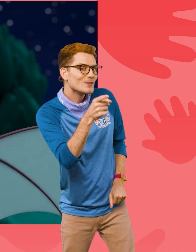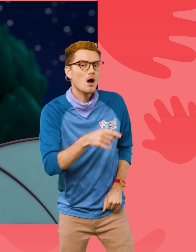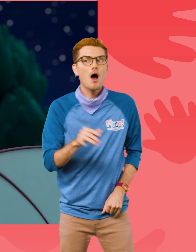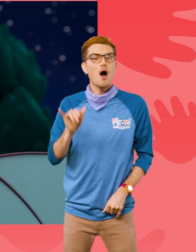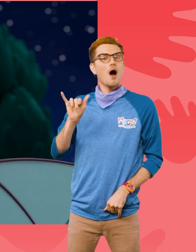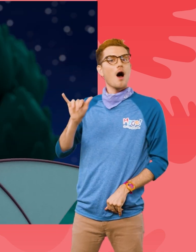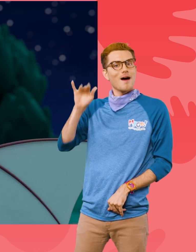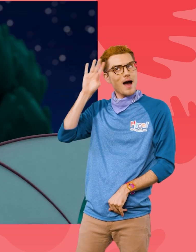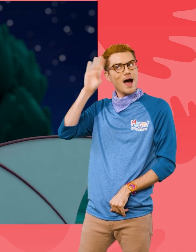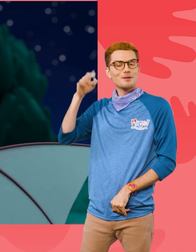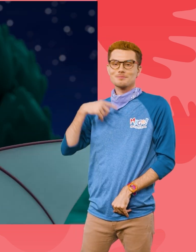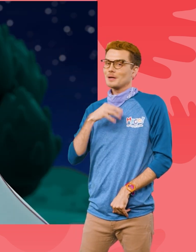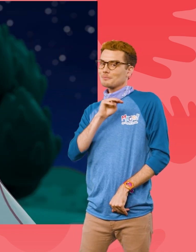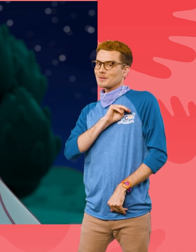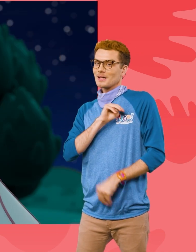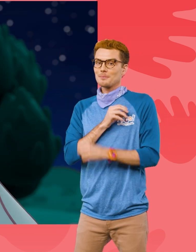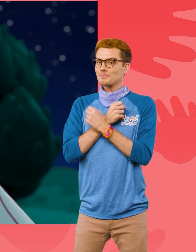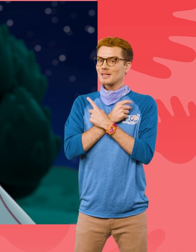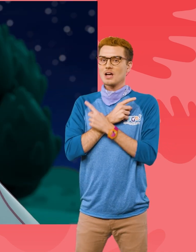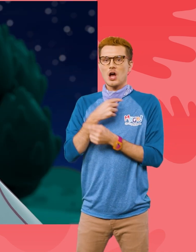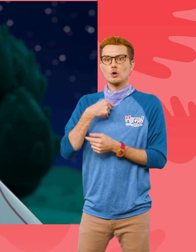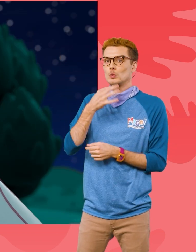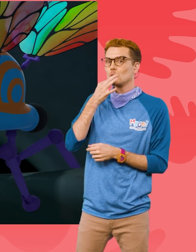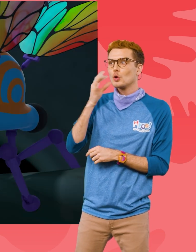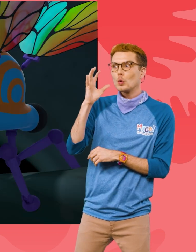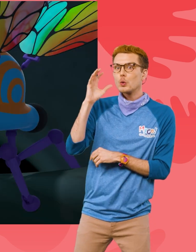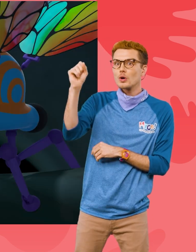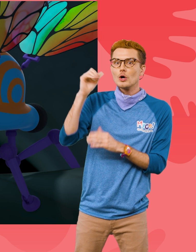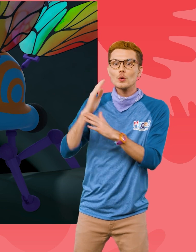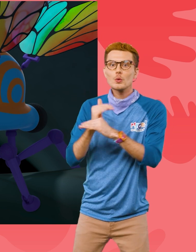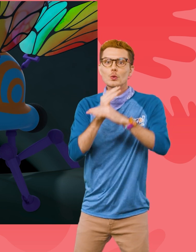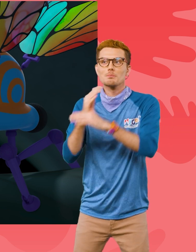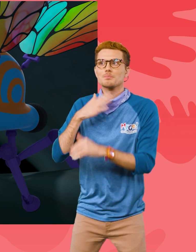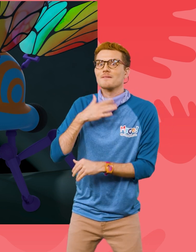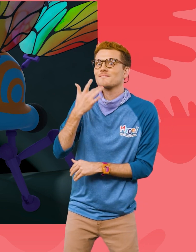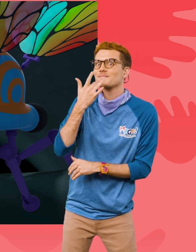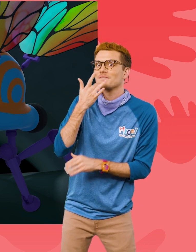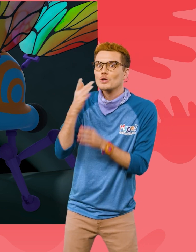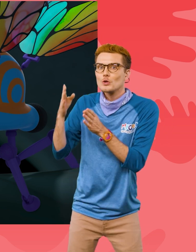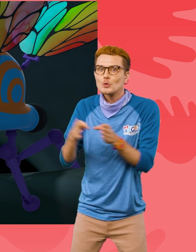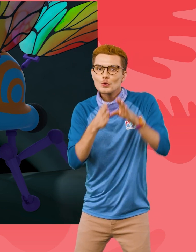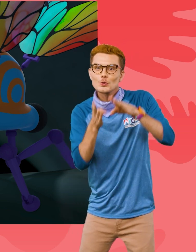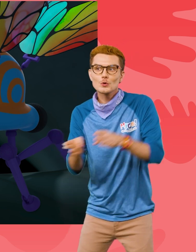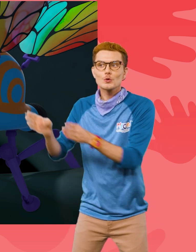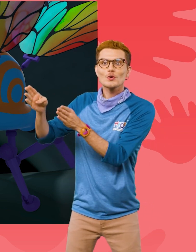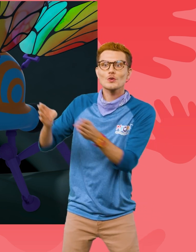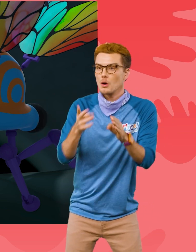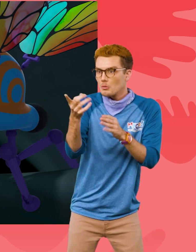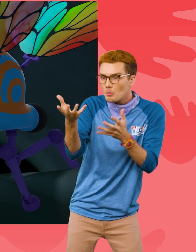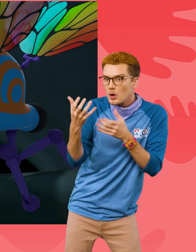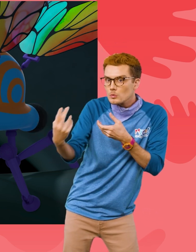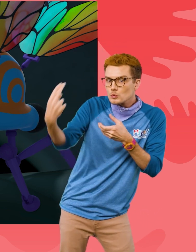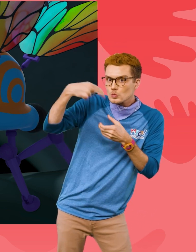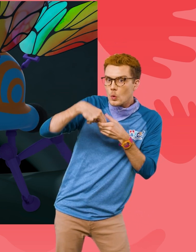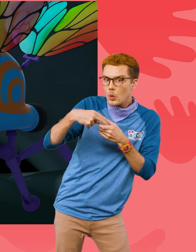Oh, hey, Blippi! I'm Matt the Bat! I was just heading out to fly my favourite flying course! You want to join me?